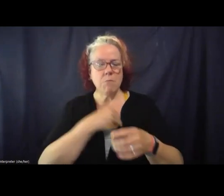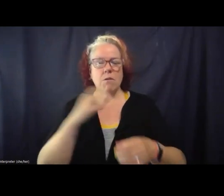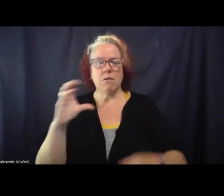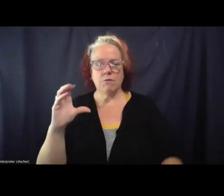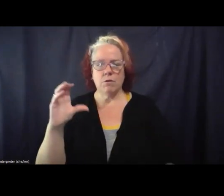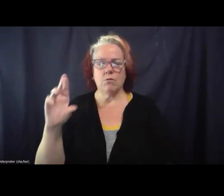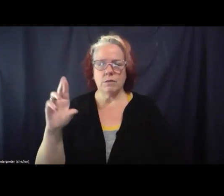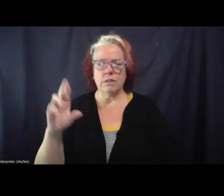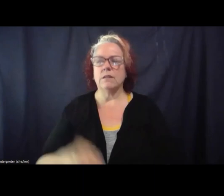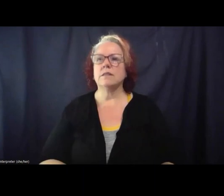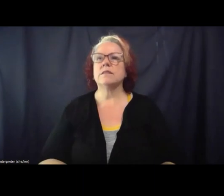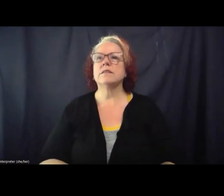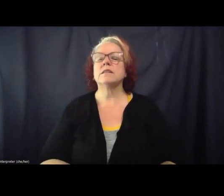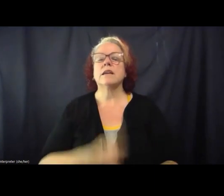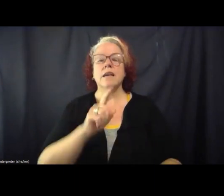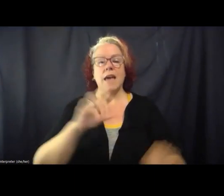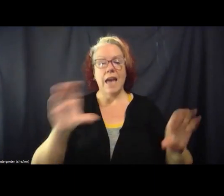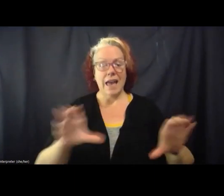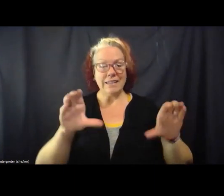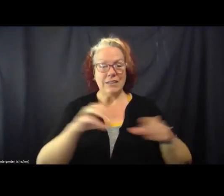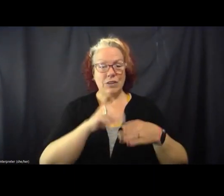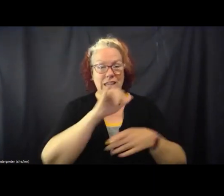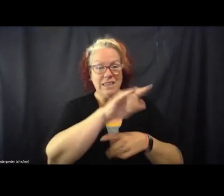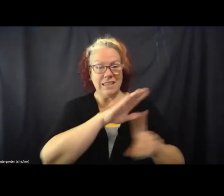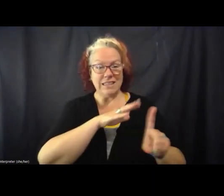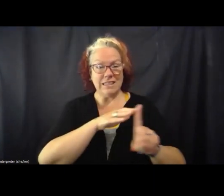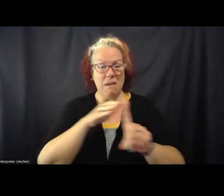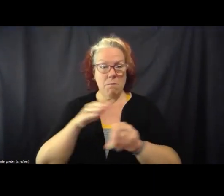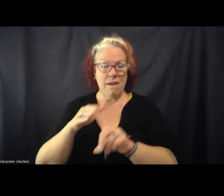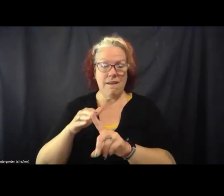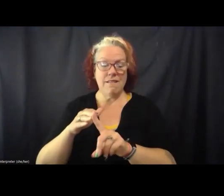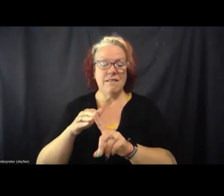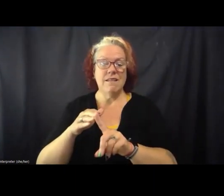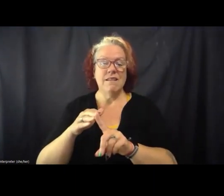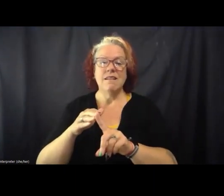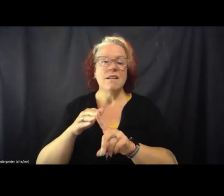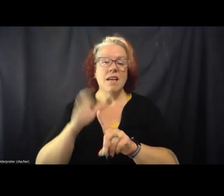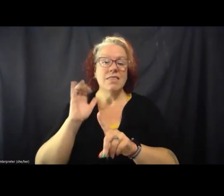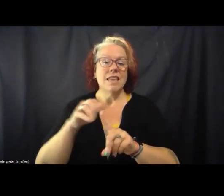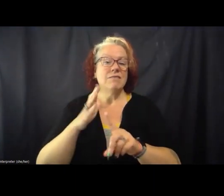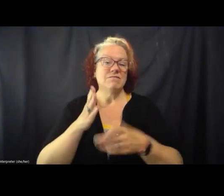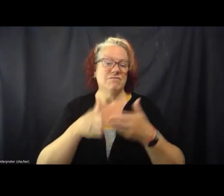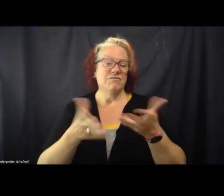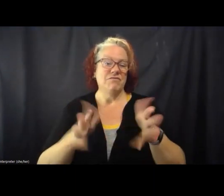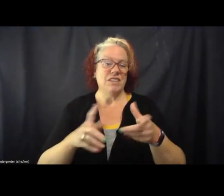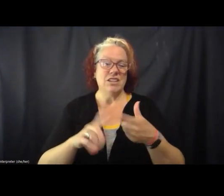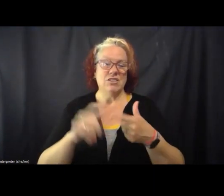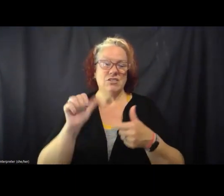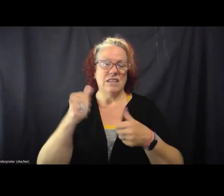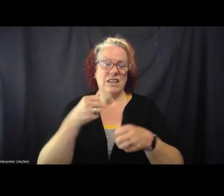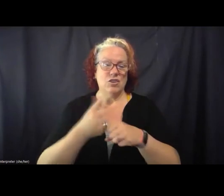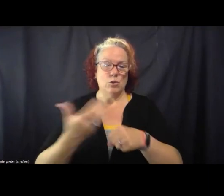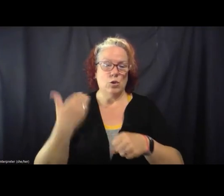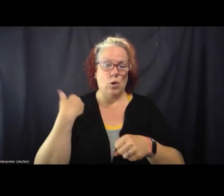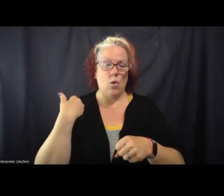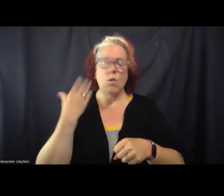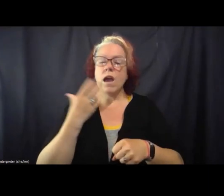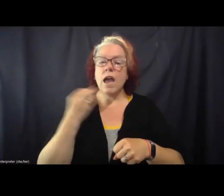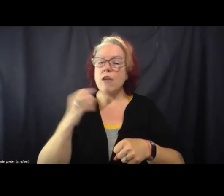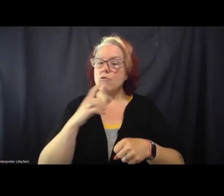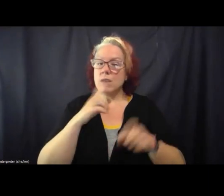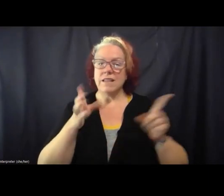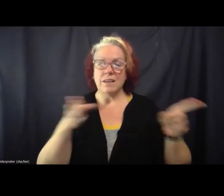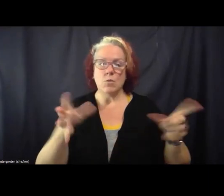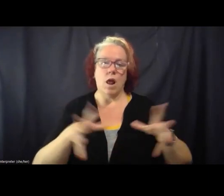The height of the activity in this campaign ended more than 10 years ago. And there were lots and lots and lots of